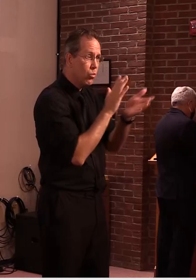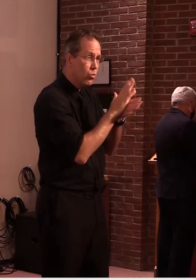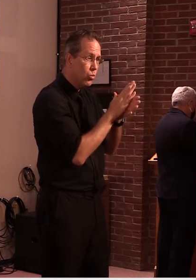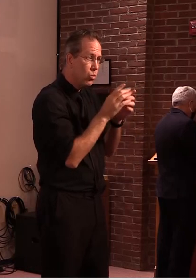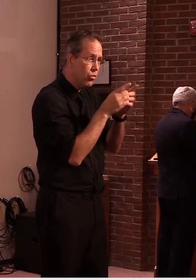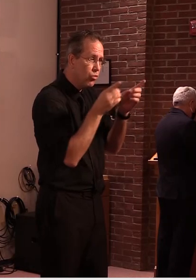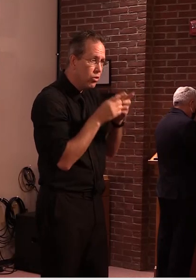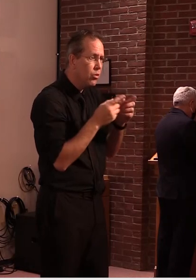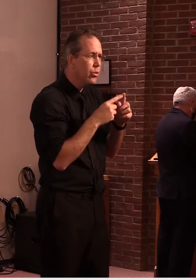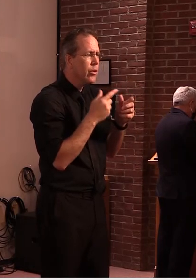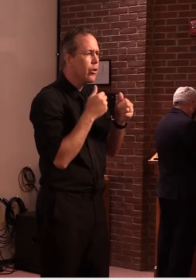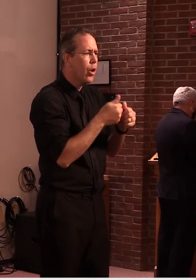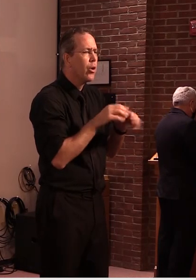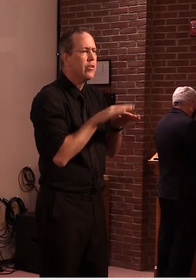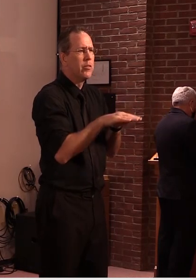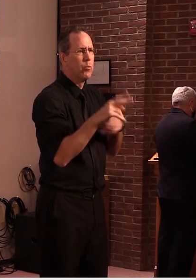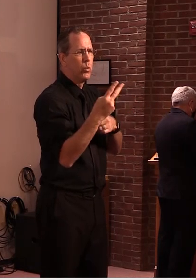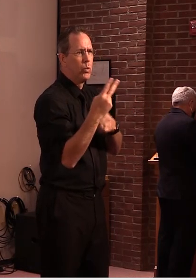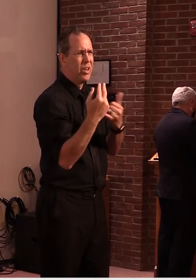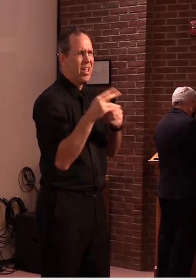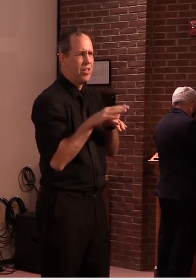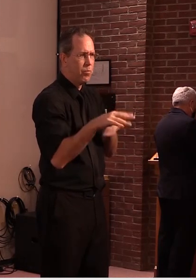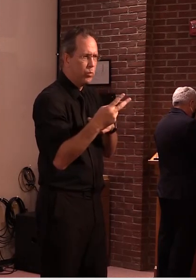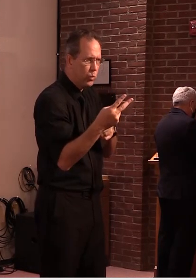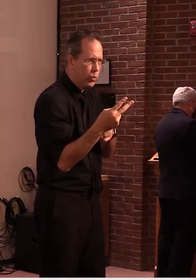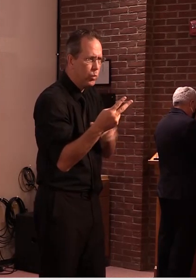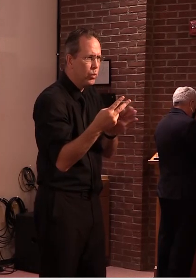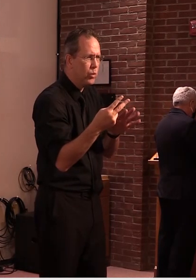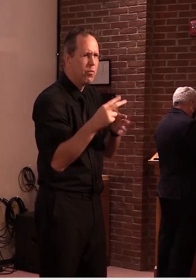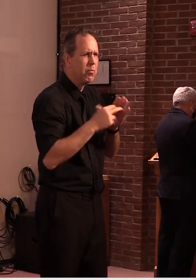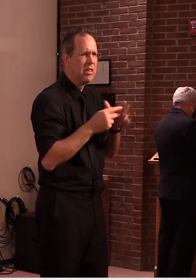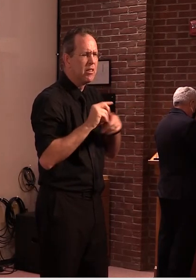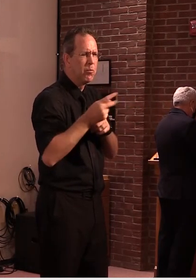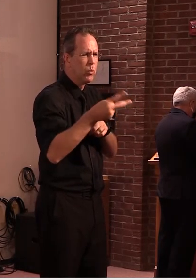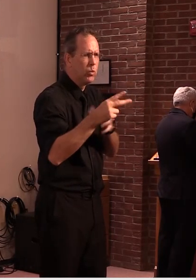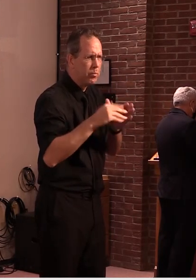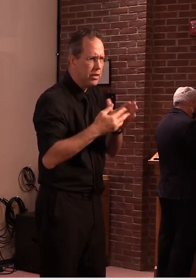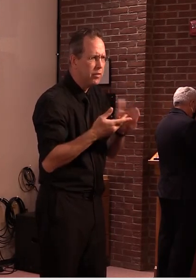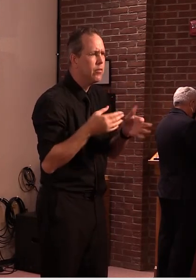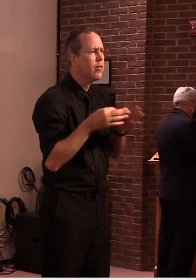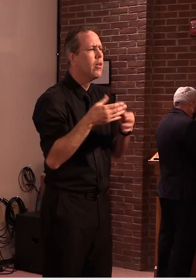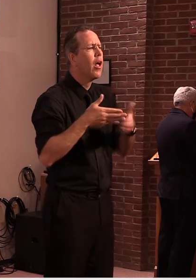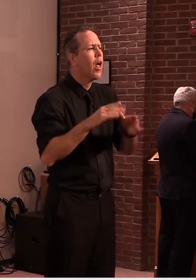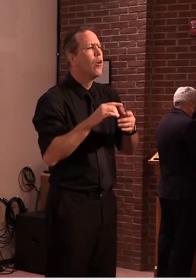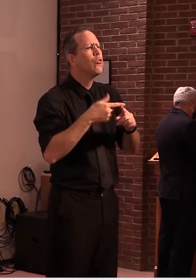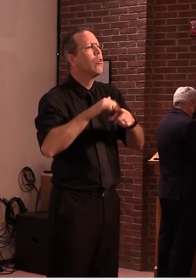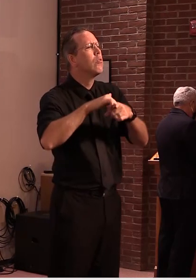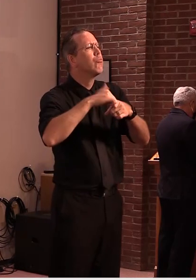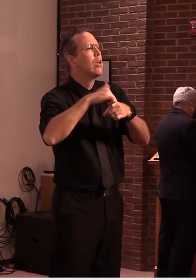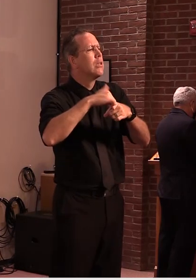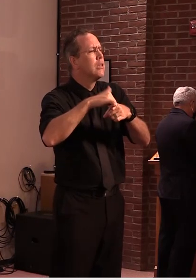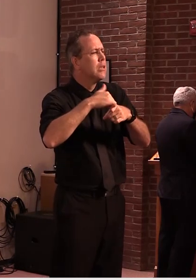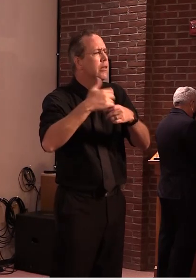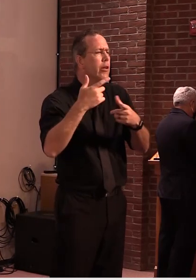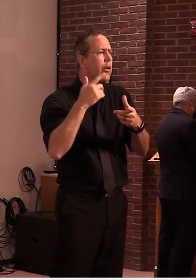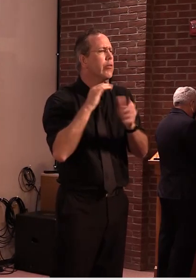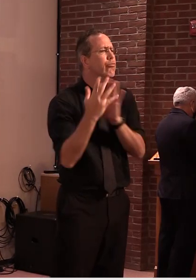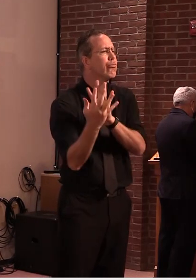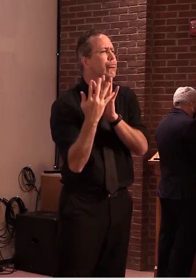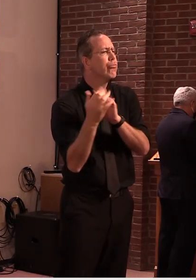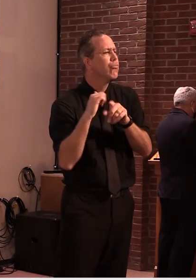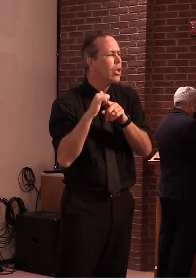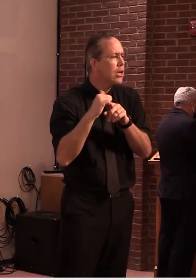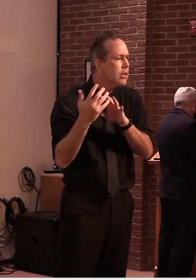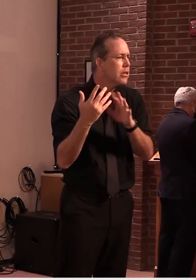under step two schools will be able to begin practices but interscholastic competitions would